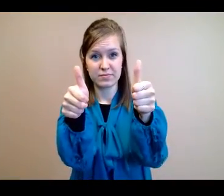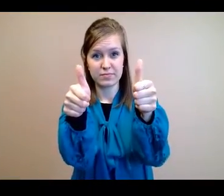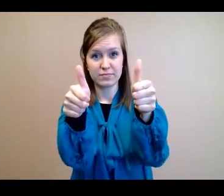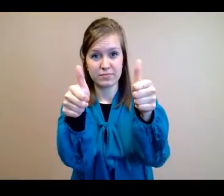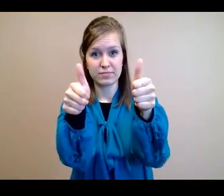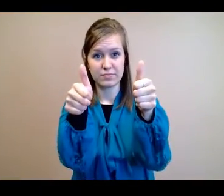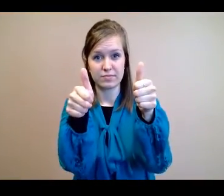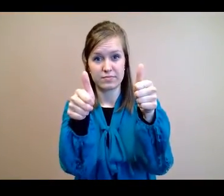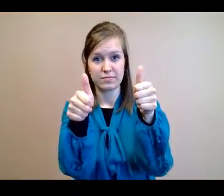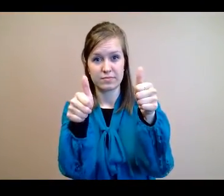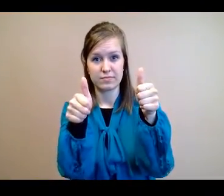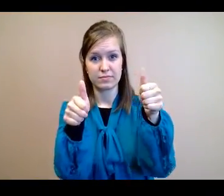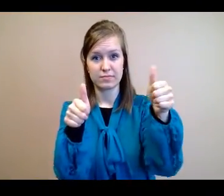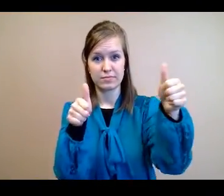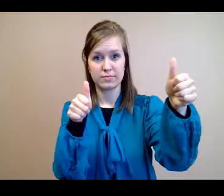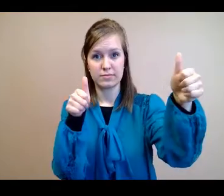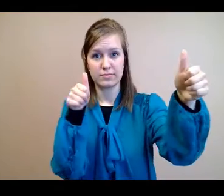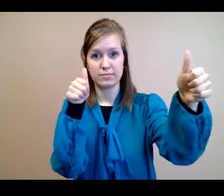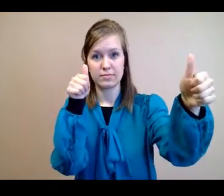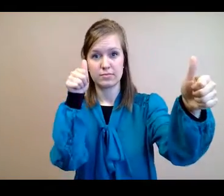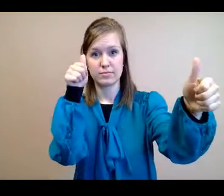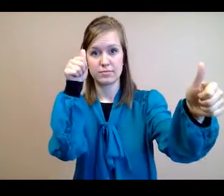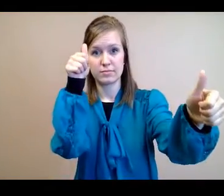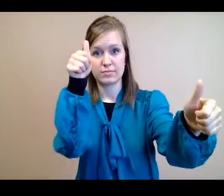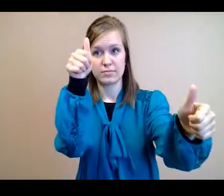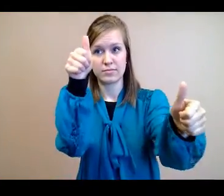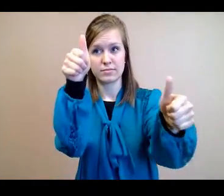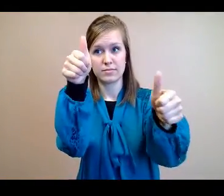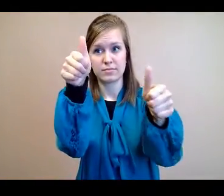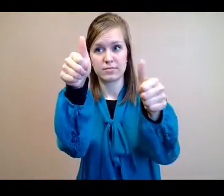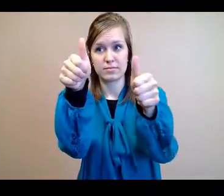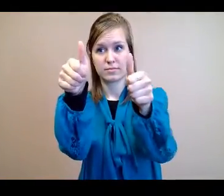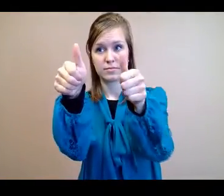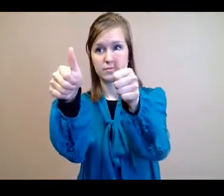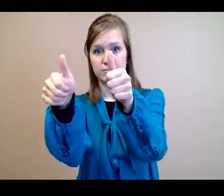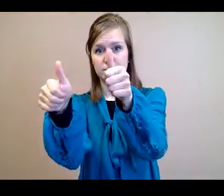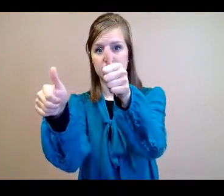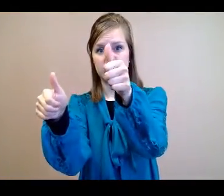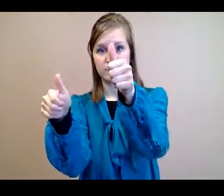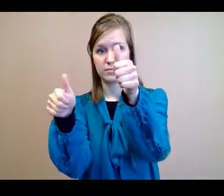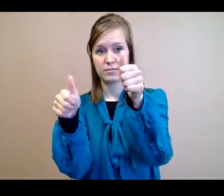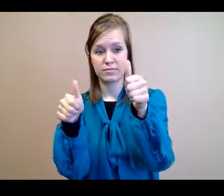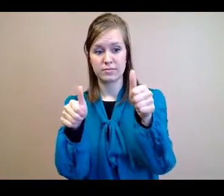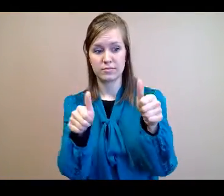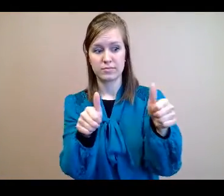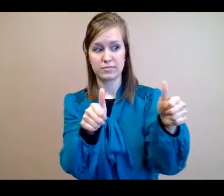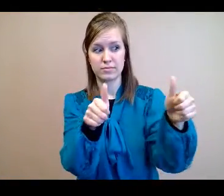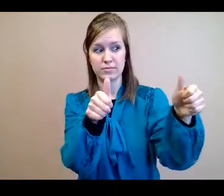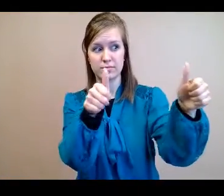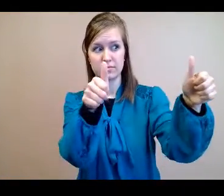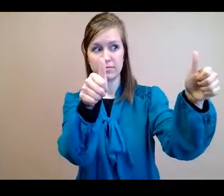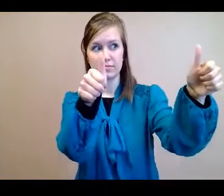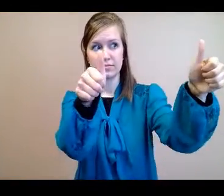move them in a random pattern. In, out, up, down, across to the other side of your body.